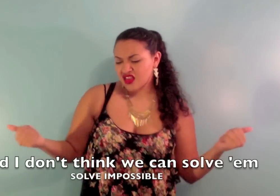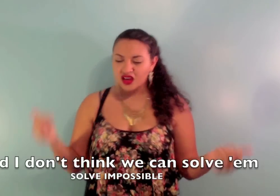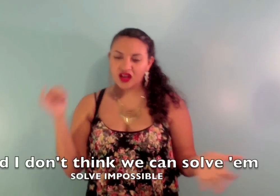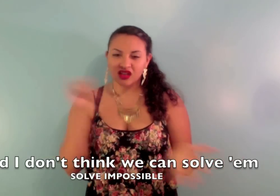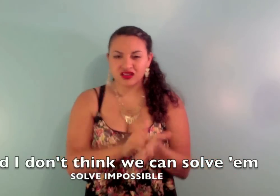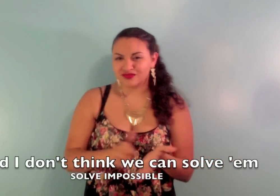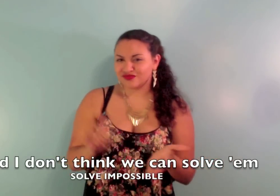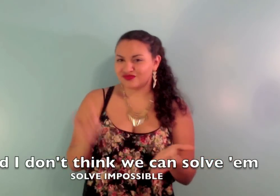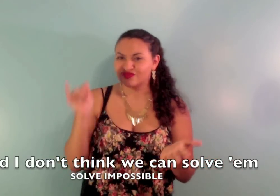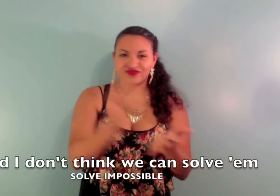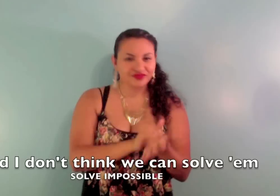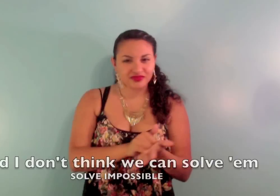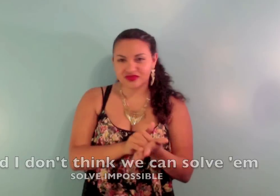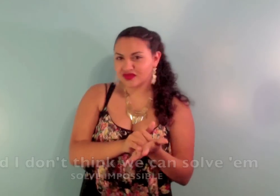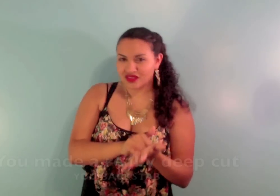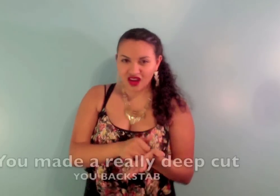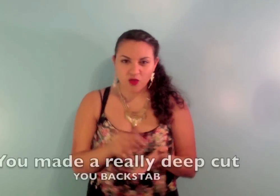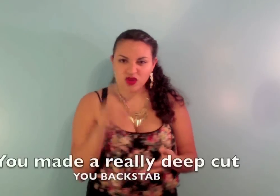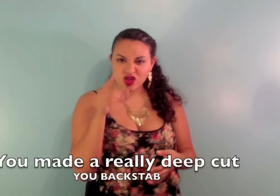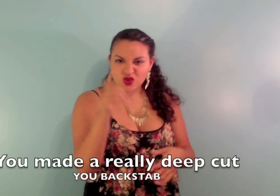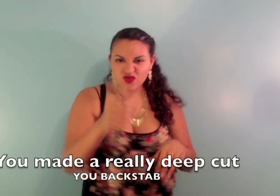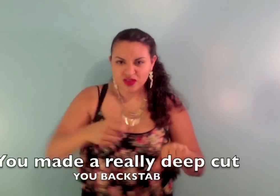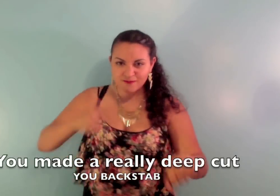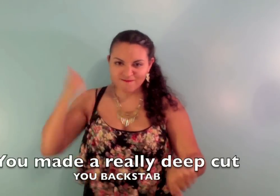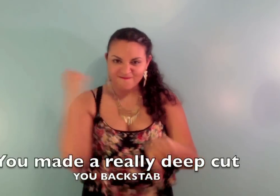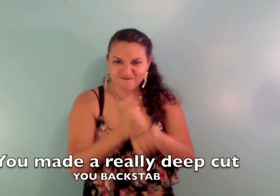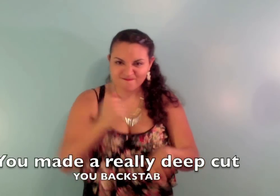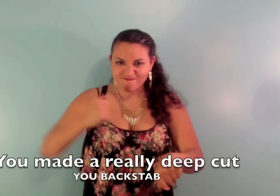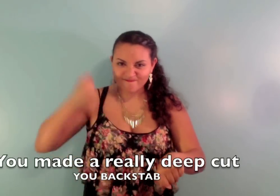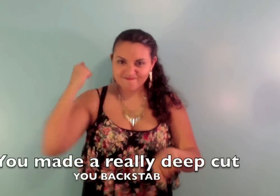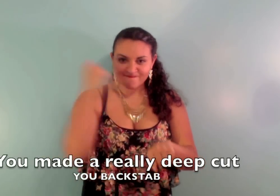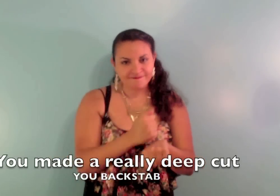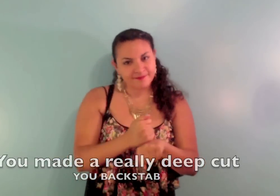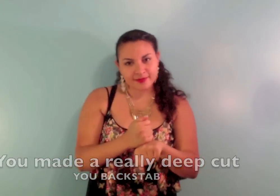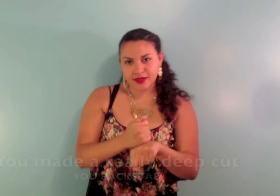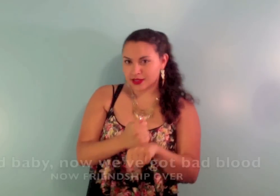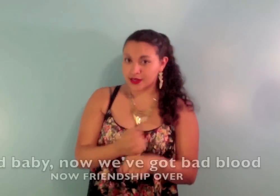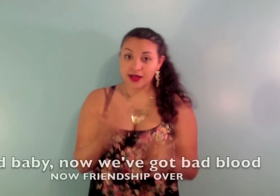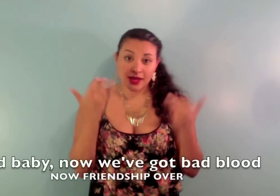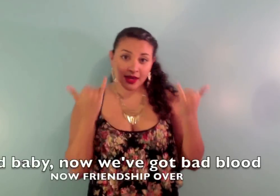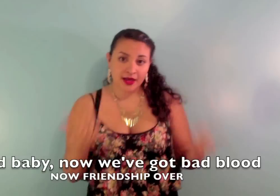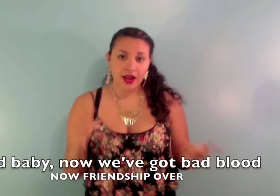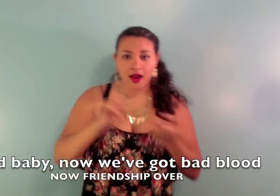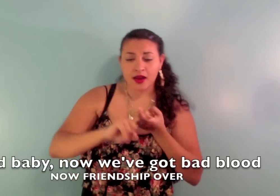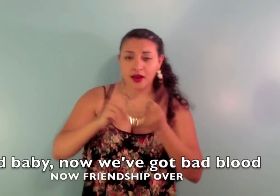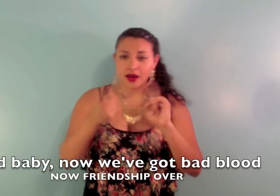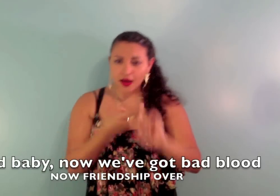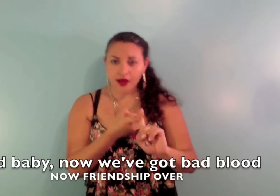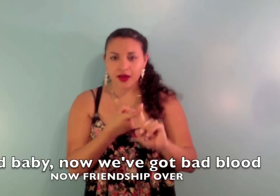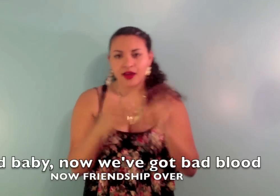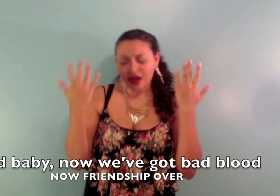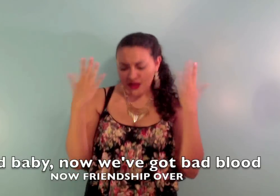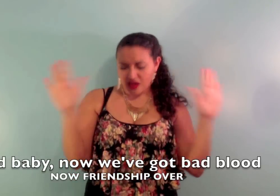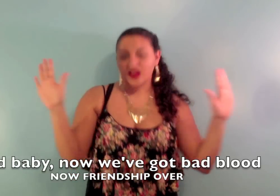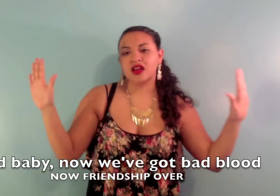we can solve them You made a really deep cut, and baby now we got bad blood